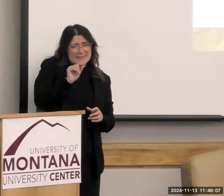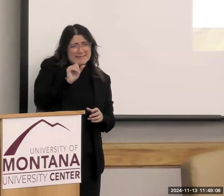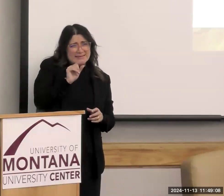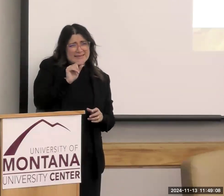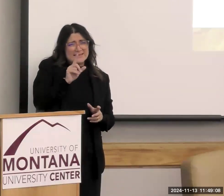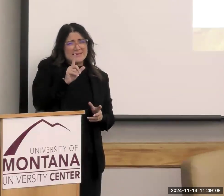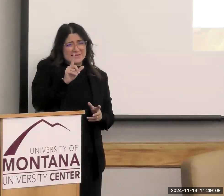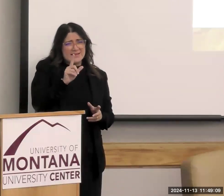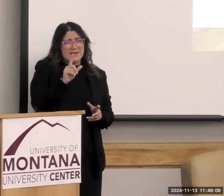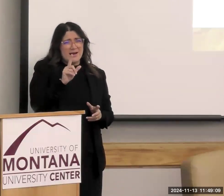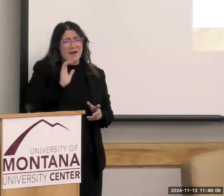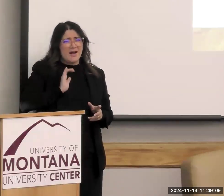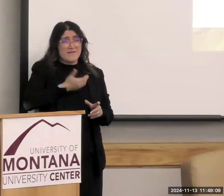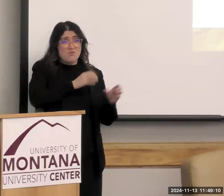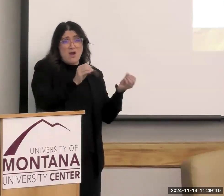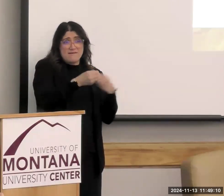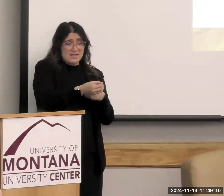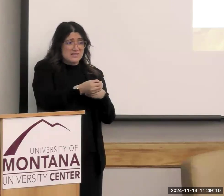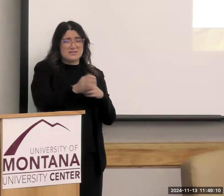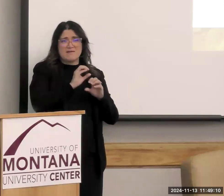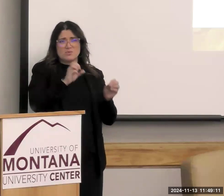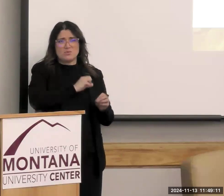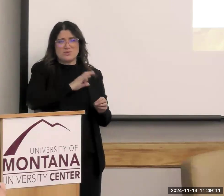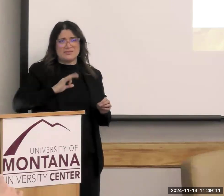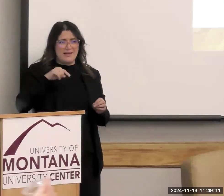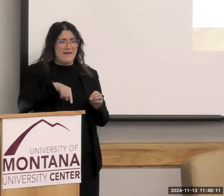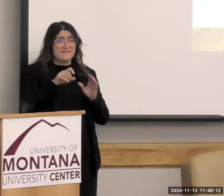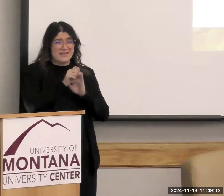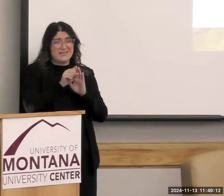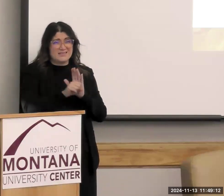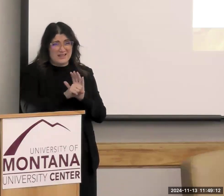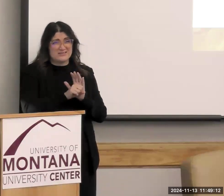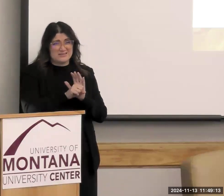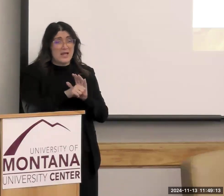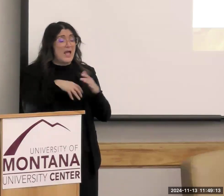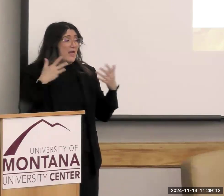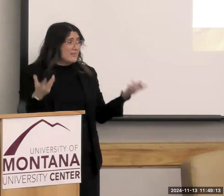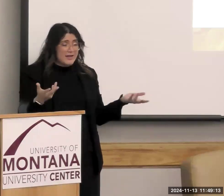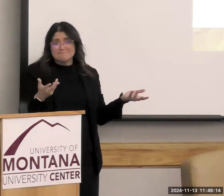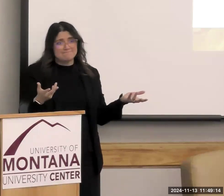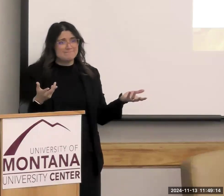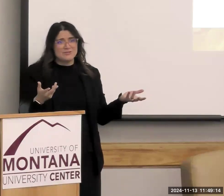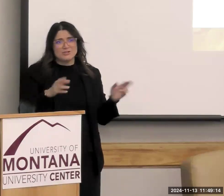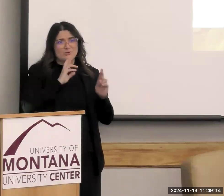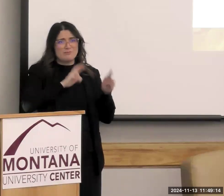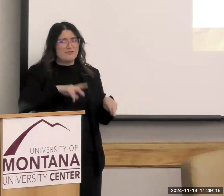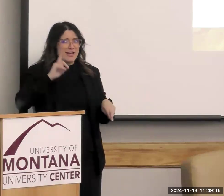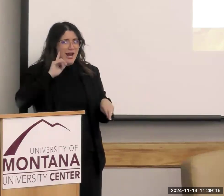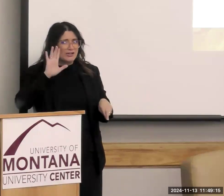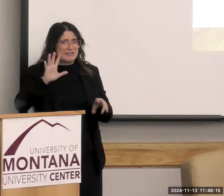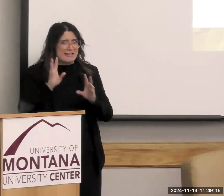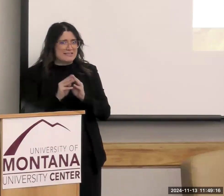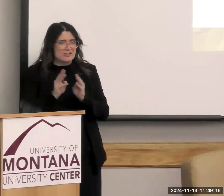currently in the state. Um, and I just, that's just an anecdotal report that I heard during that session,